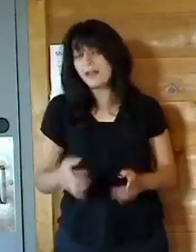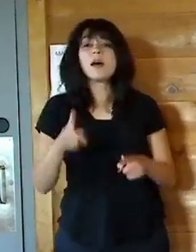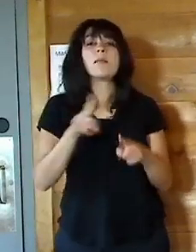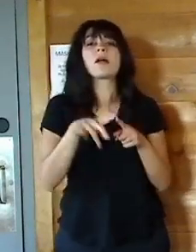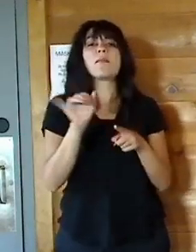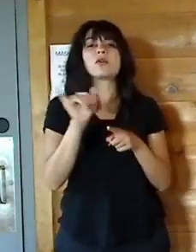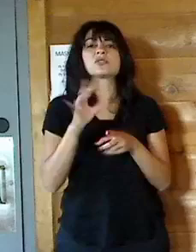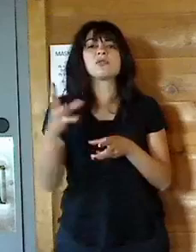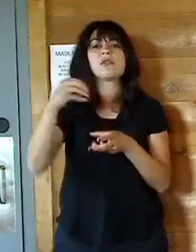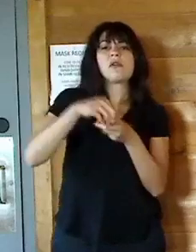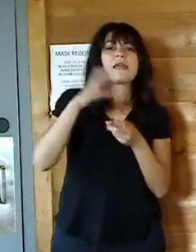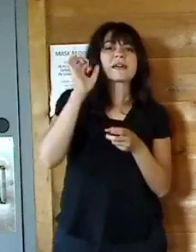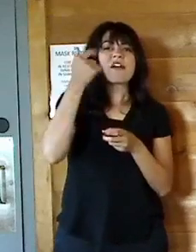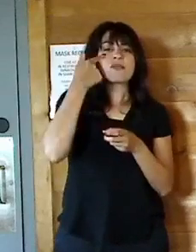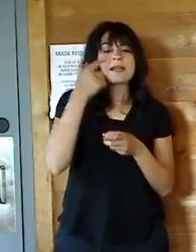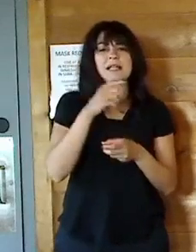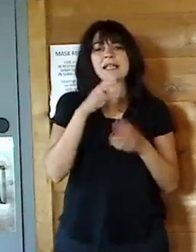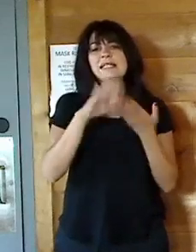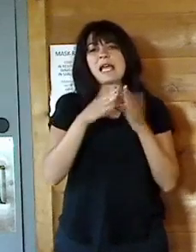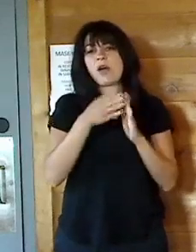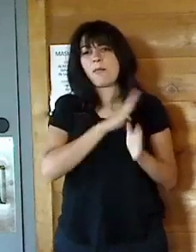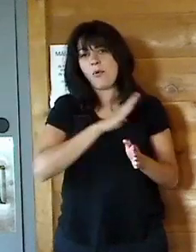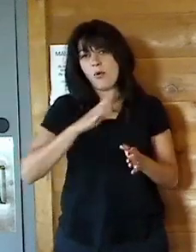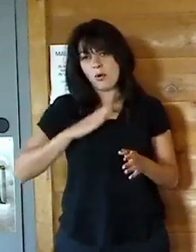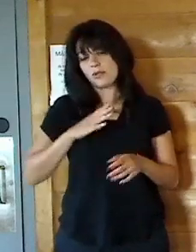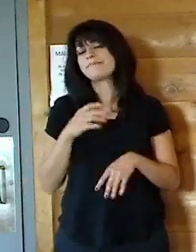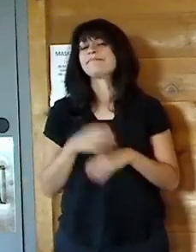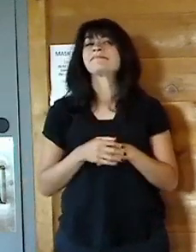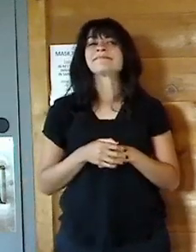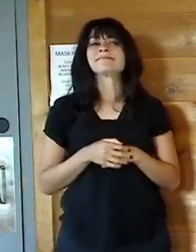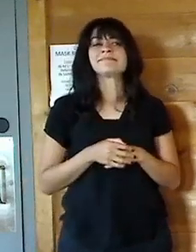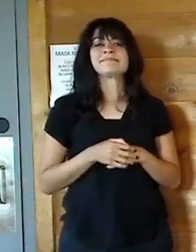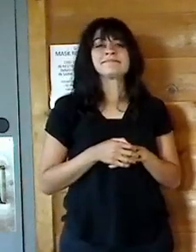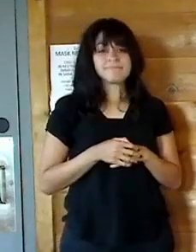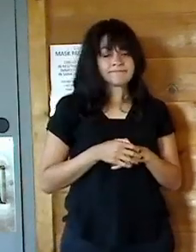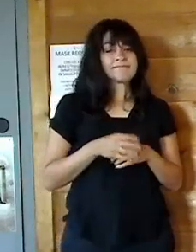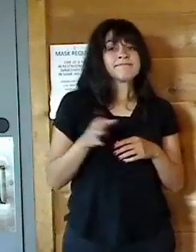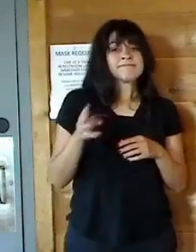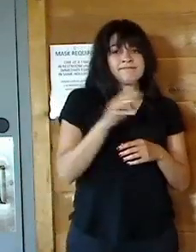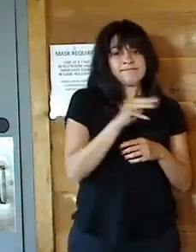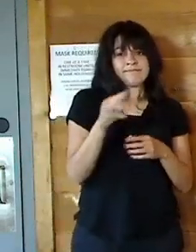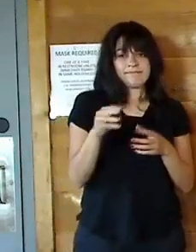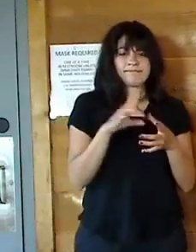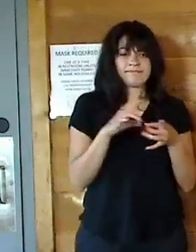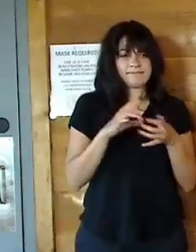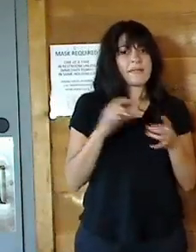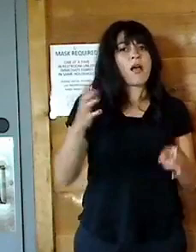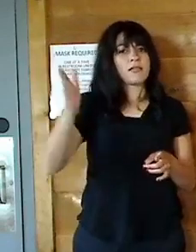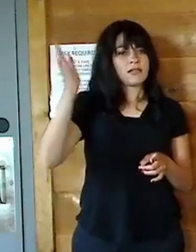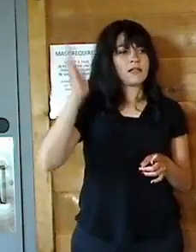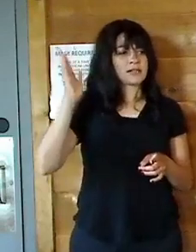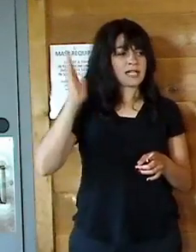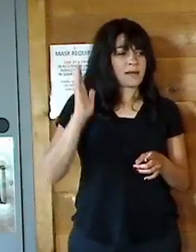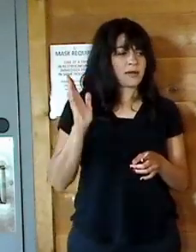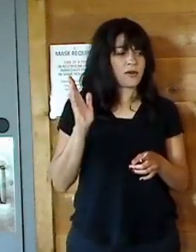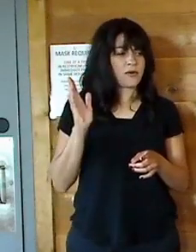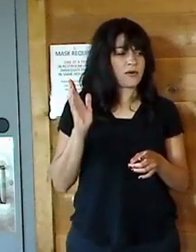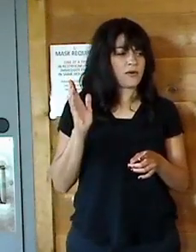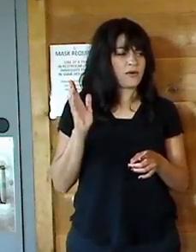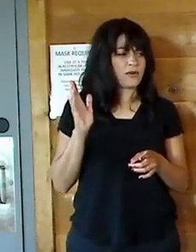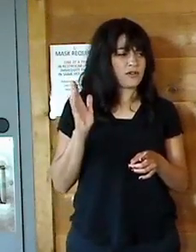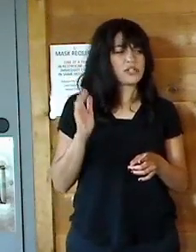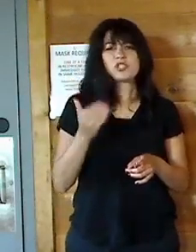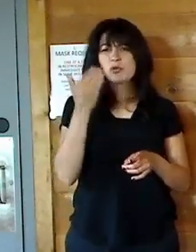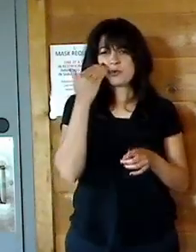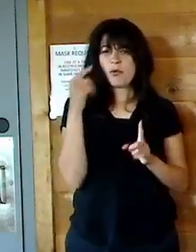to the supervisor and town board on a number of different areas. Very good. And so, Joe, you know, a long time ago I was, do you know this?